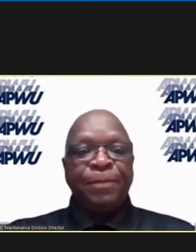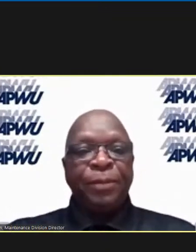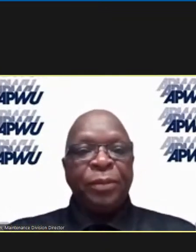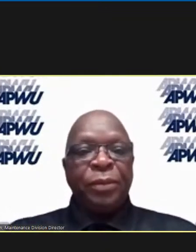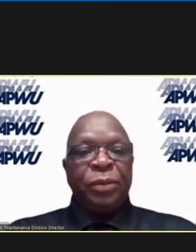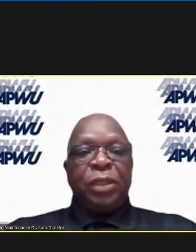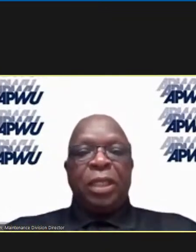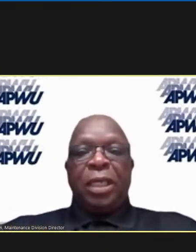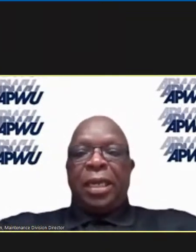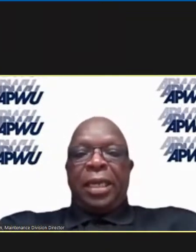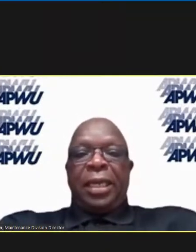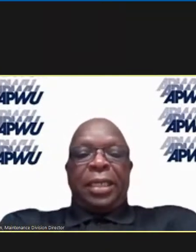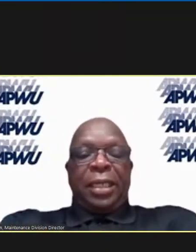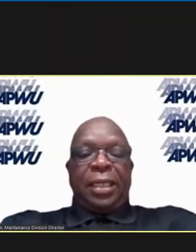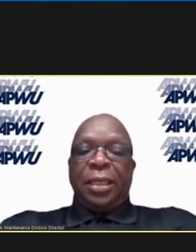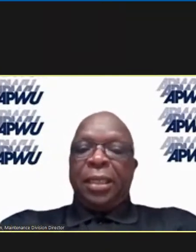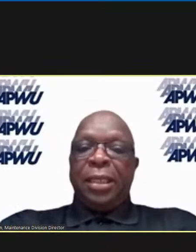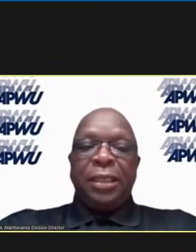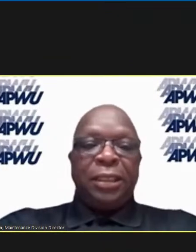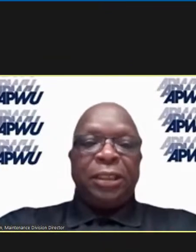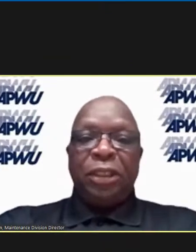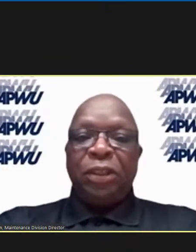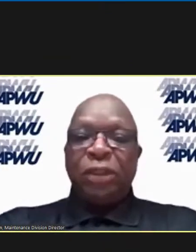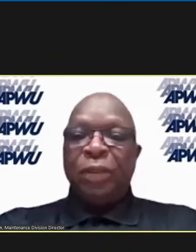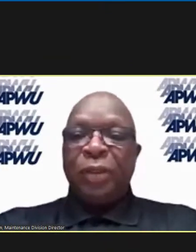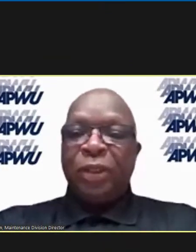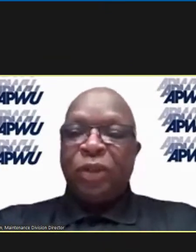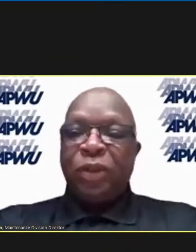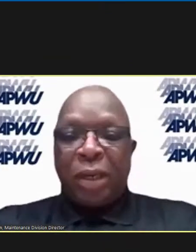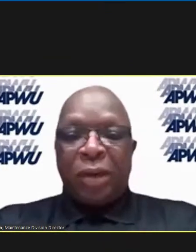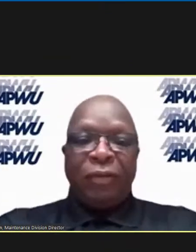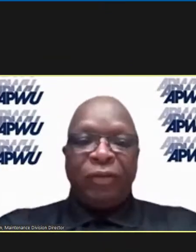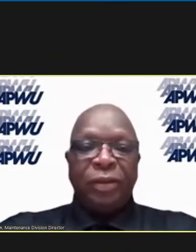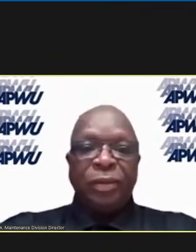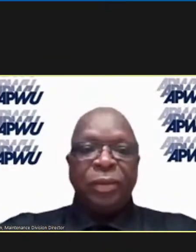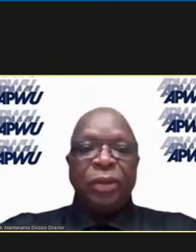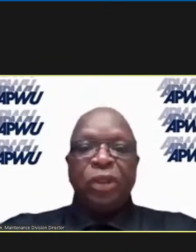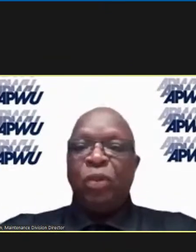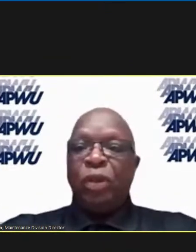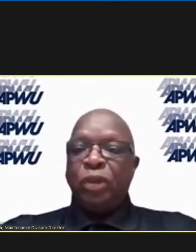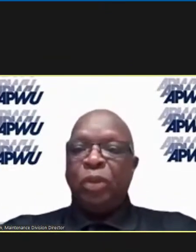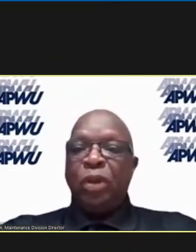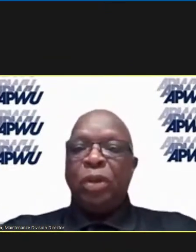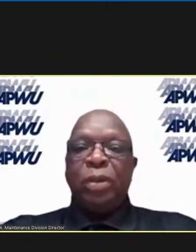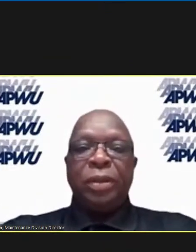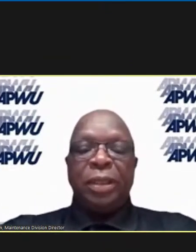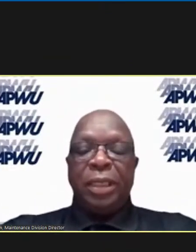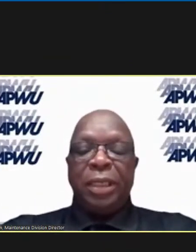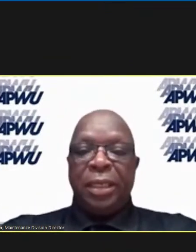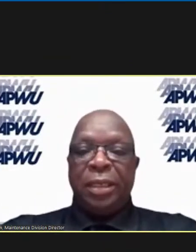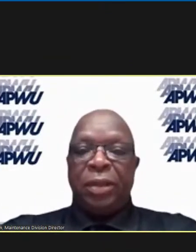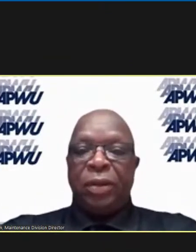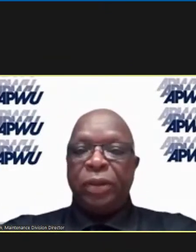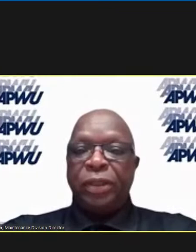day. Again, this is not just limited to our craft. So much more.